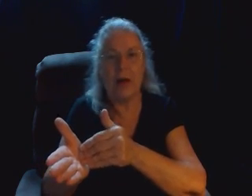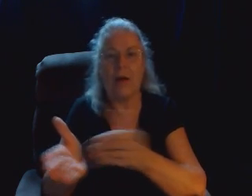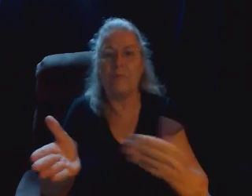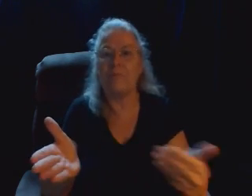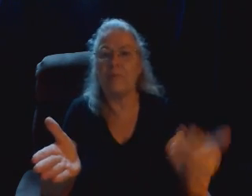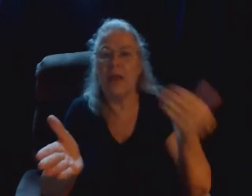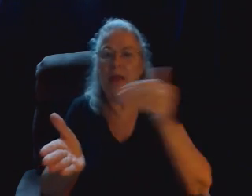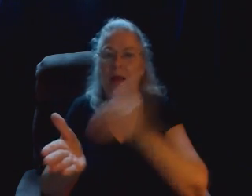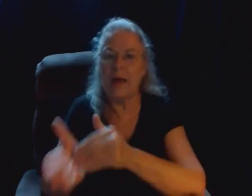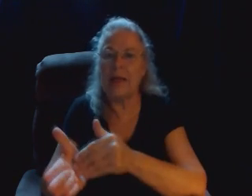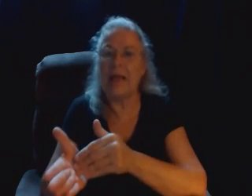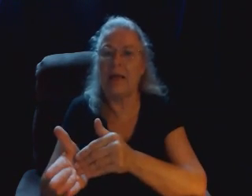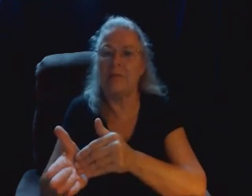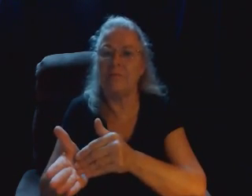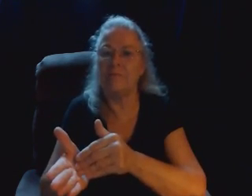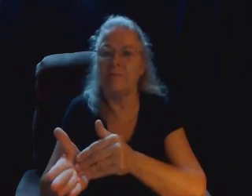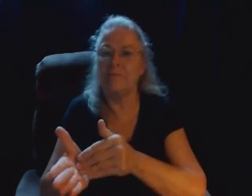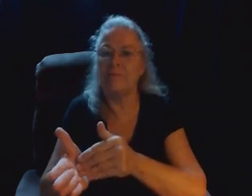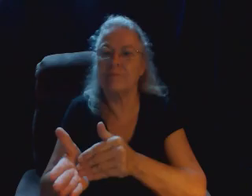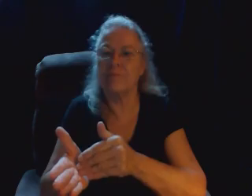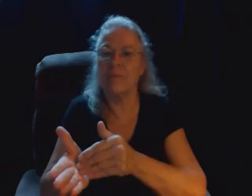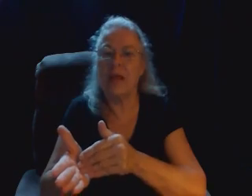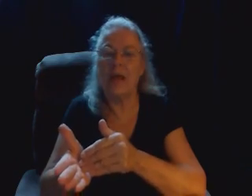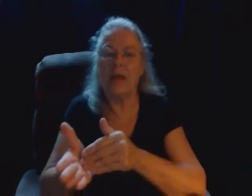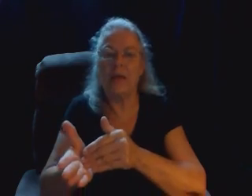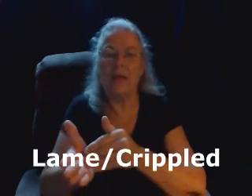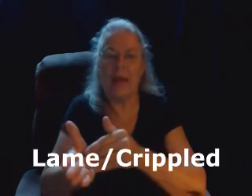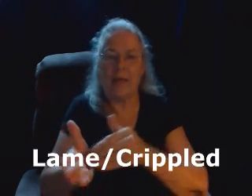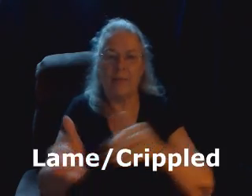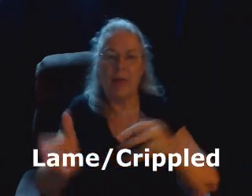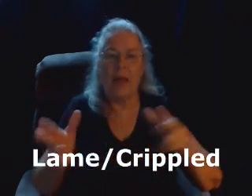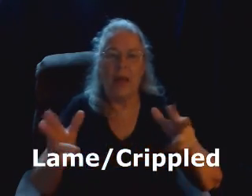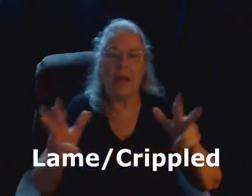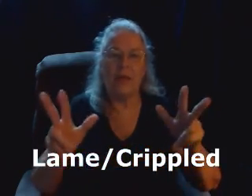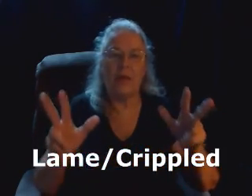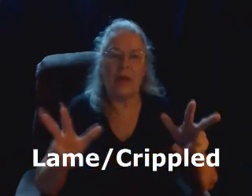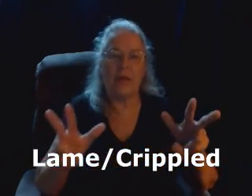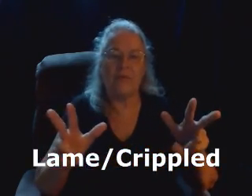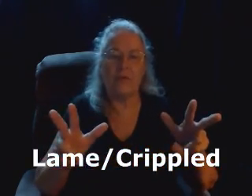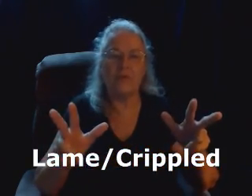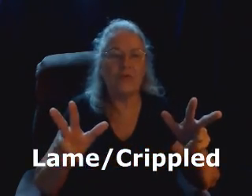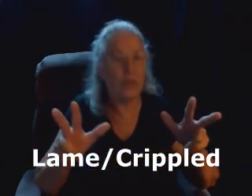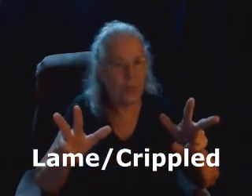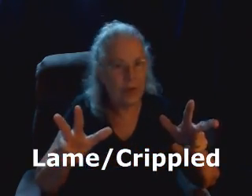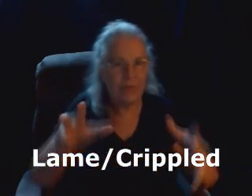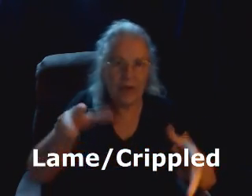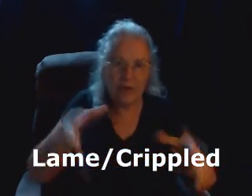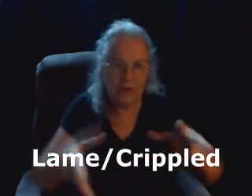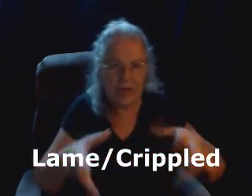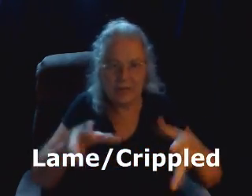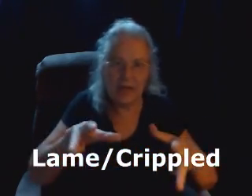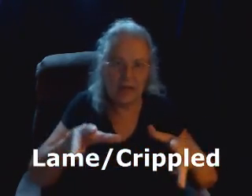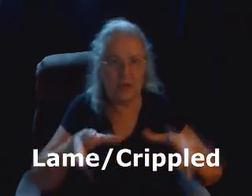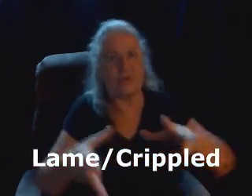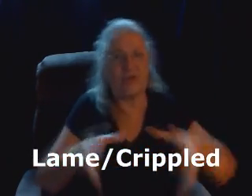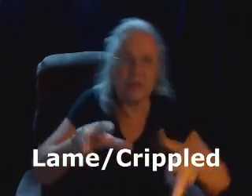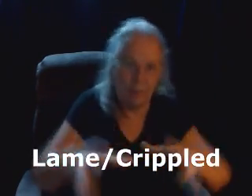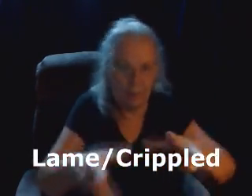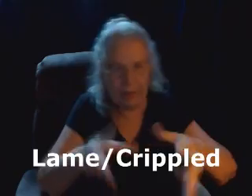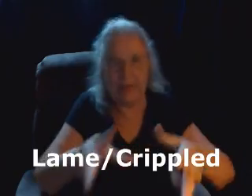palm. Again. Lame. If you use the three fingers, it's like you're stumbling